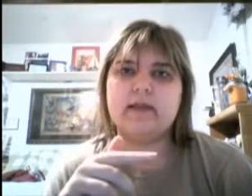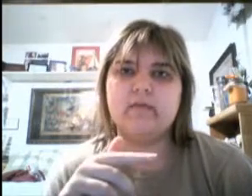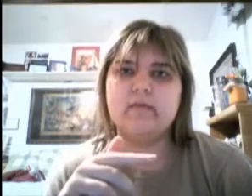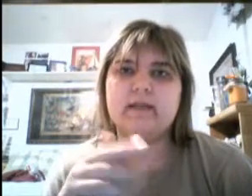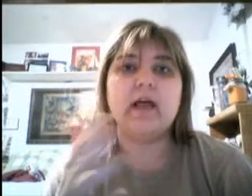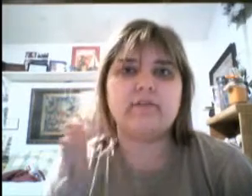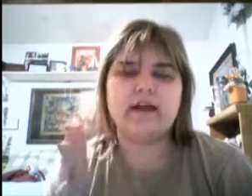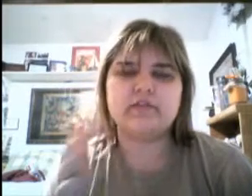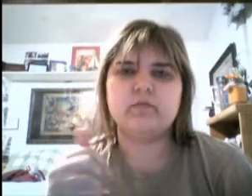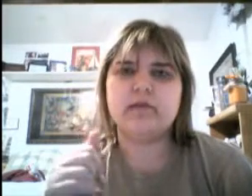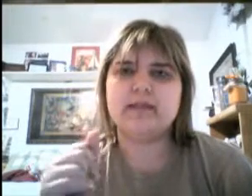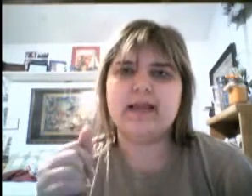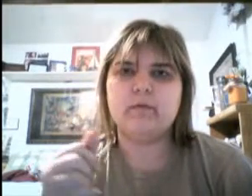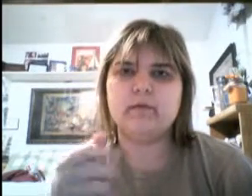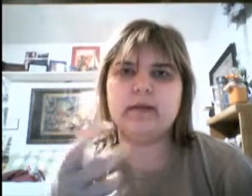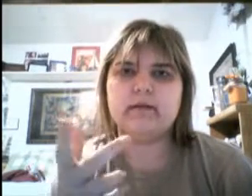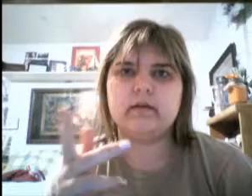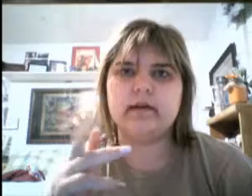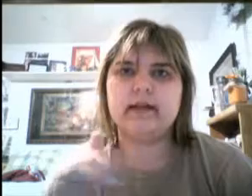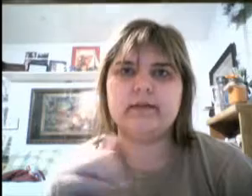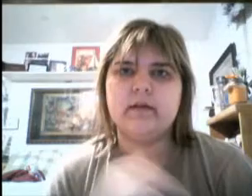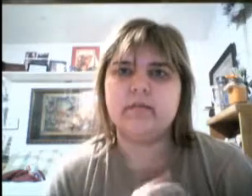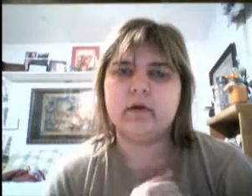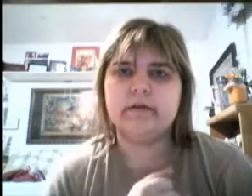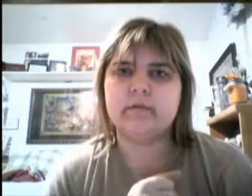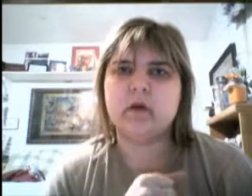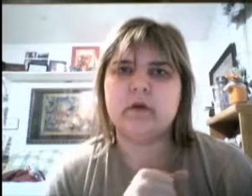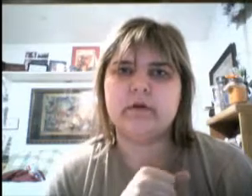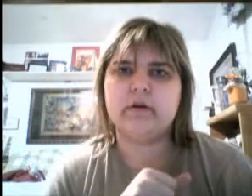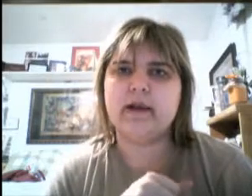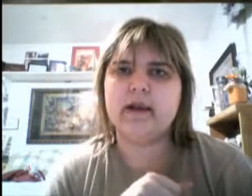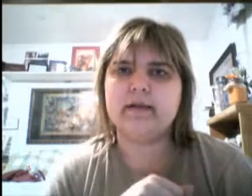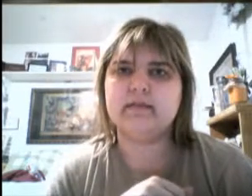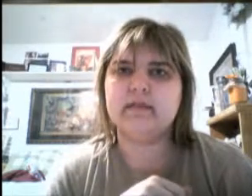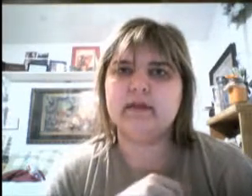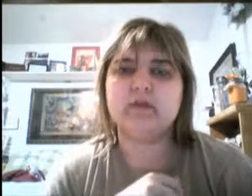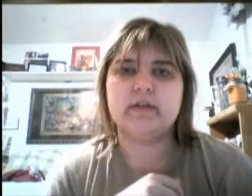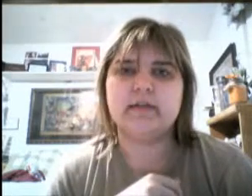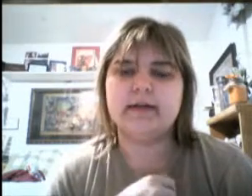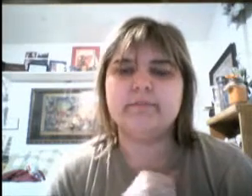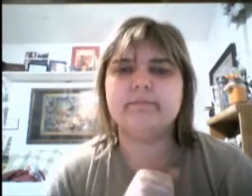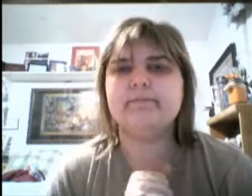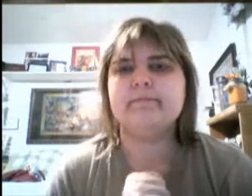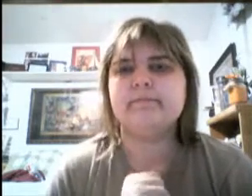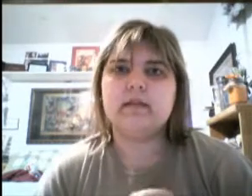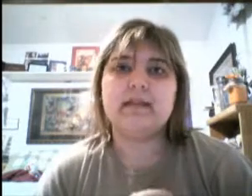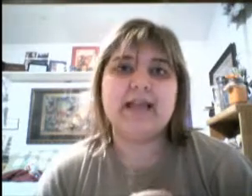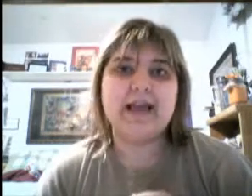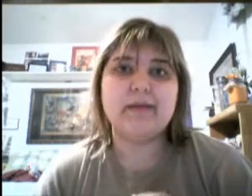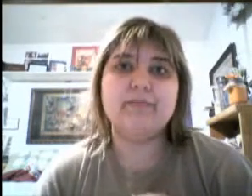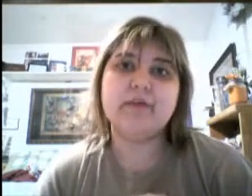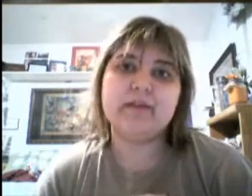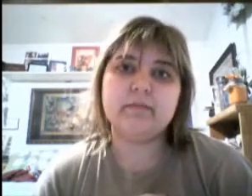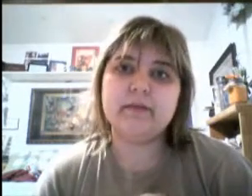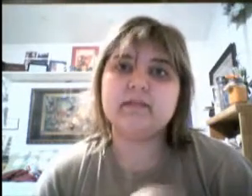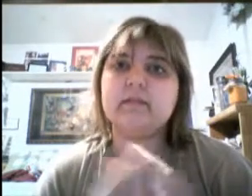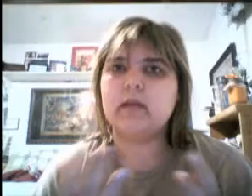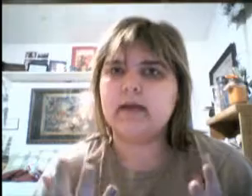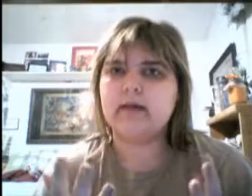Wonderland movie, live-action one that they had with, like, Helena Bonham Carter and Johnny Depp. Then they had Beauty and the Beast, live